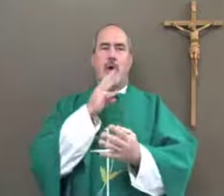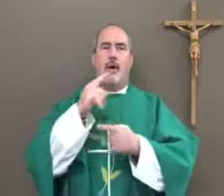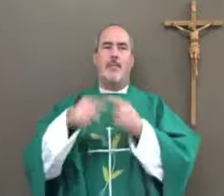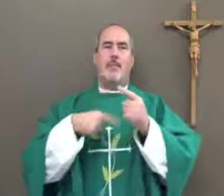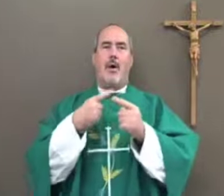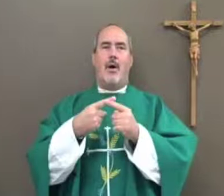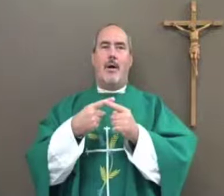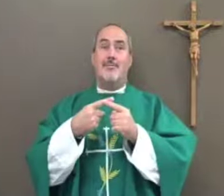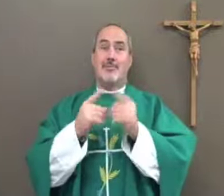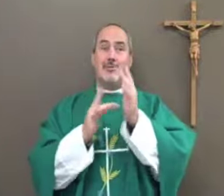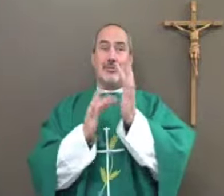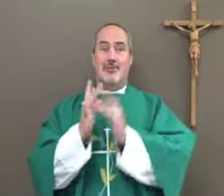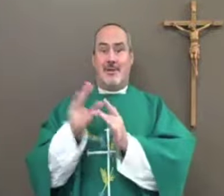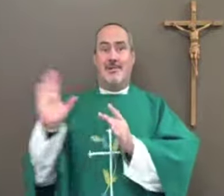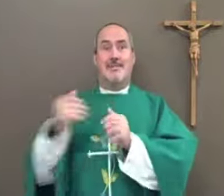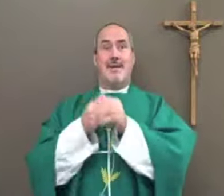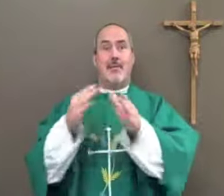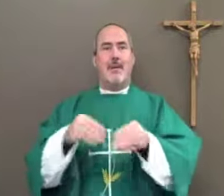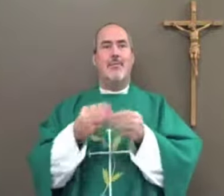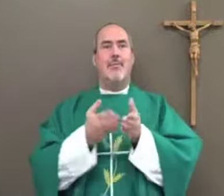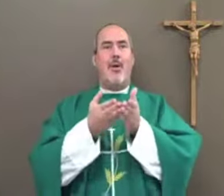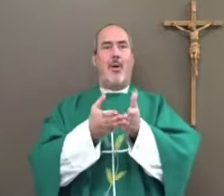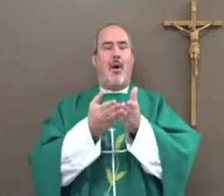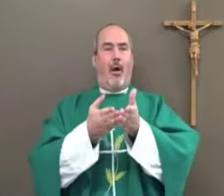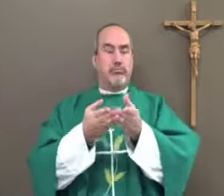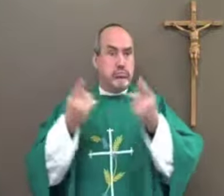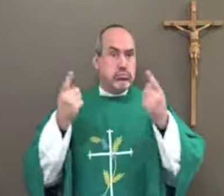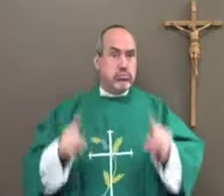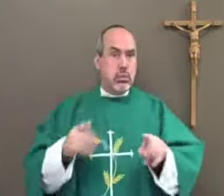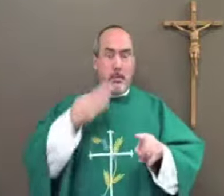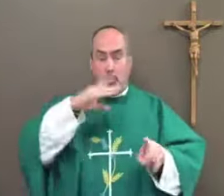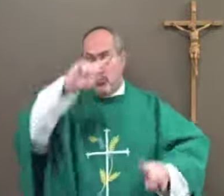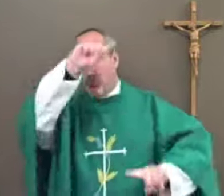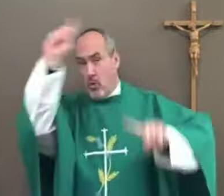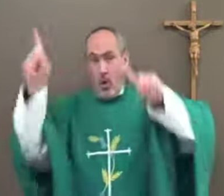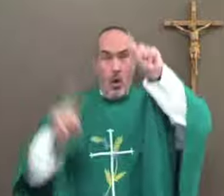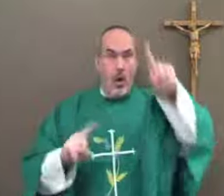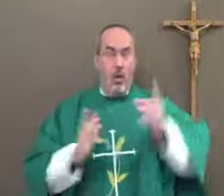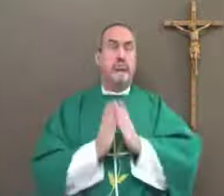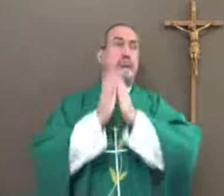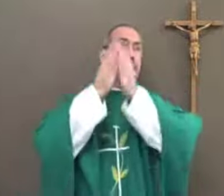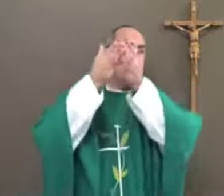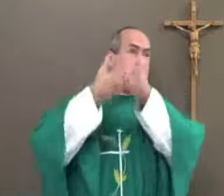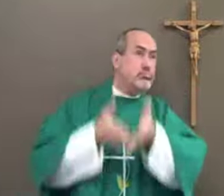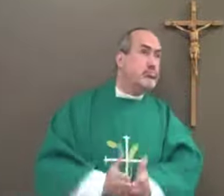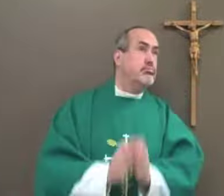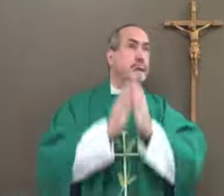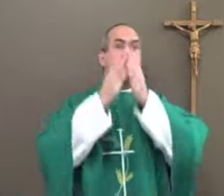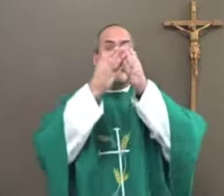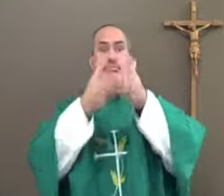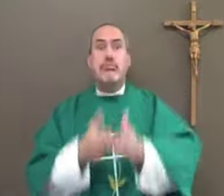today's gospel speaks of Jesus's disciples when they were in the boat with Jesus during an awful storm